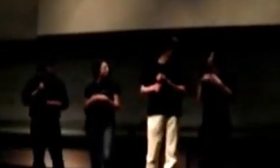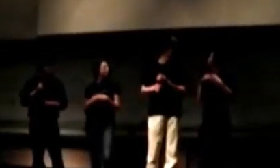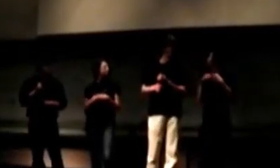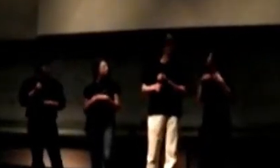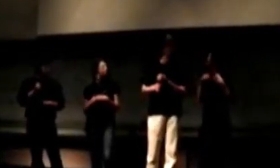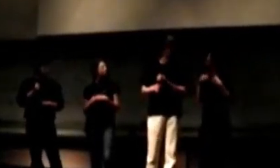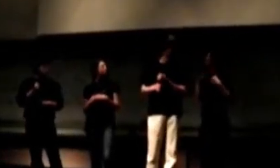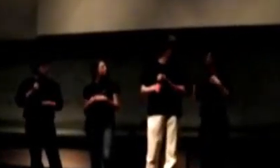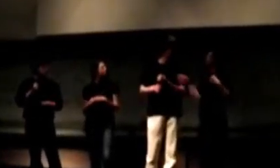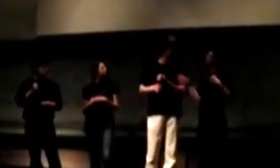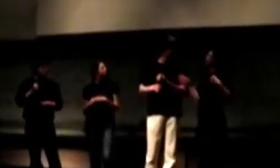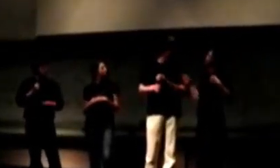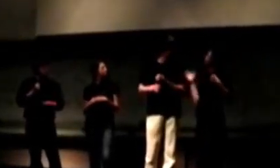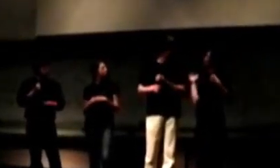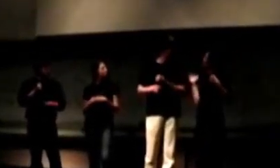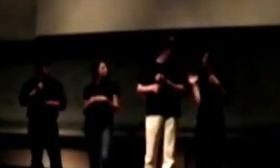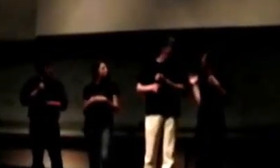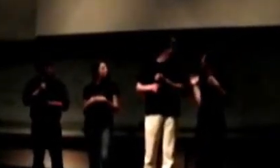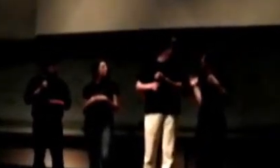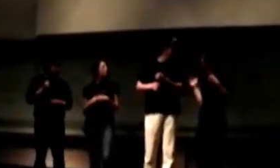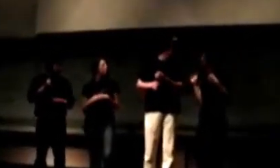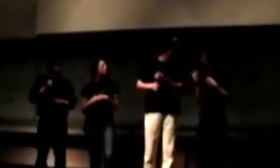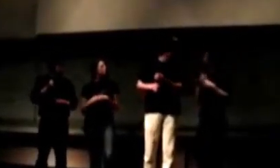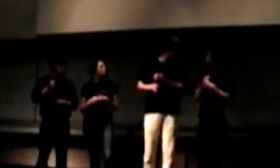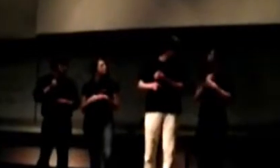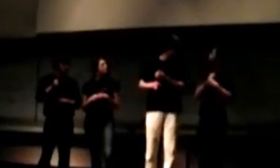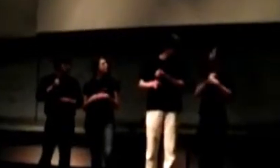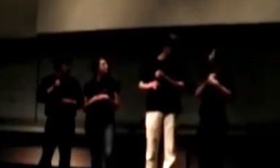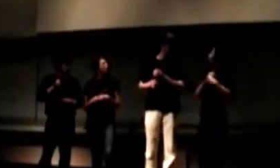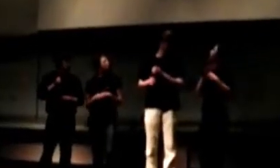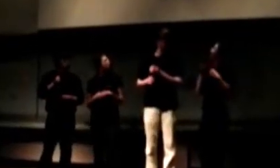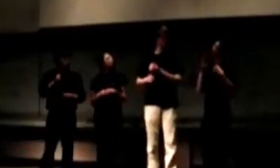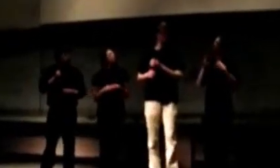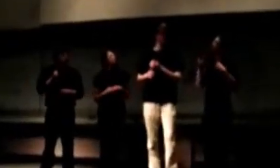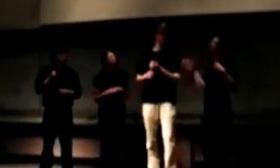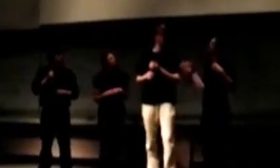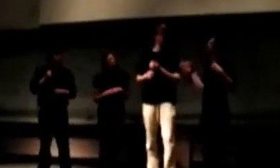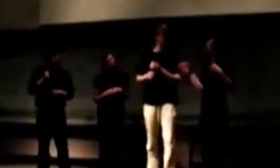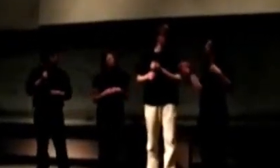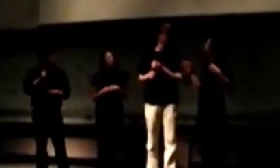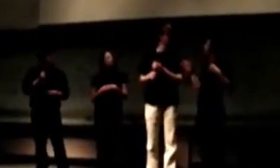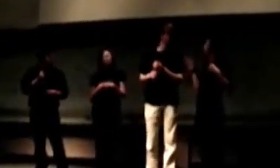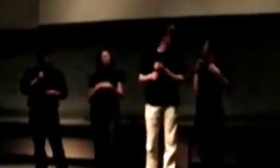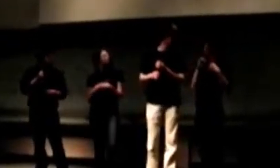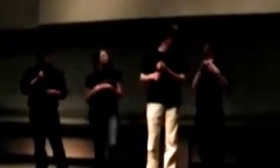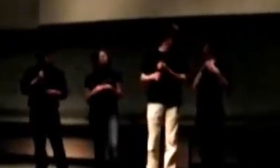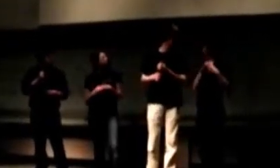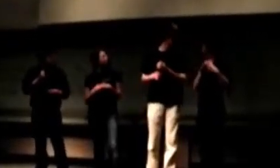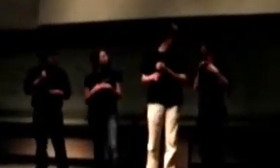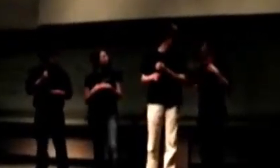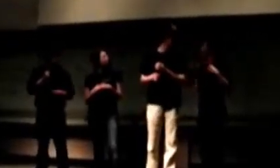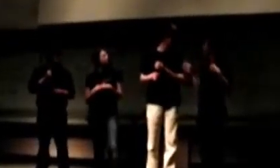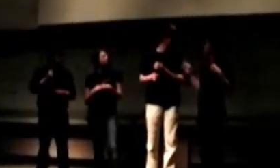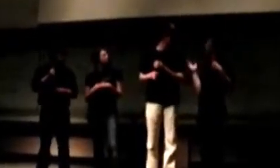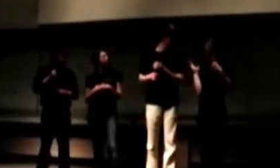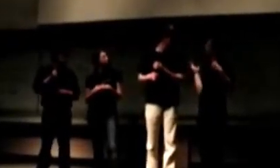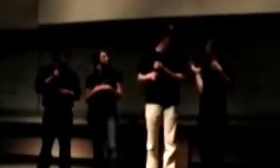paper towel dispensers, they weigh so much paper. I actually, I switched to the hand dryers. It may